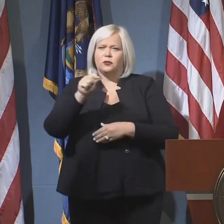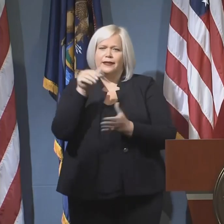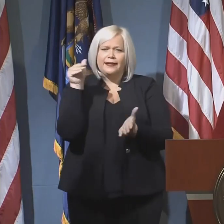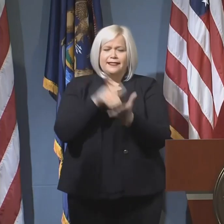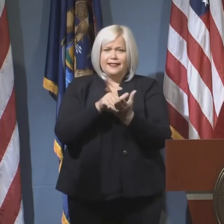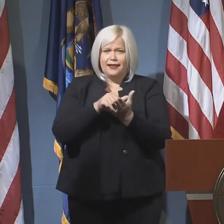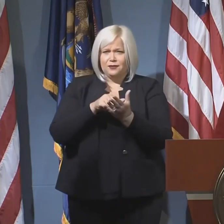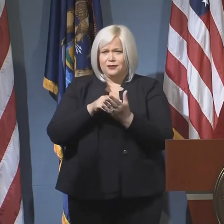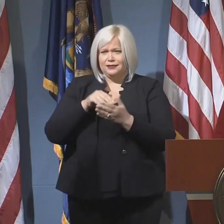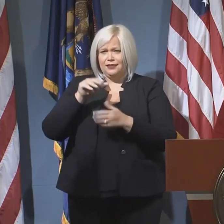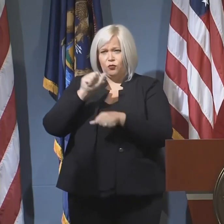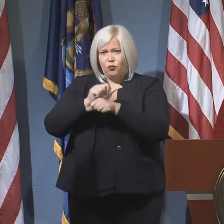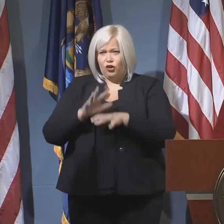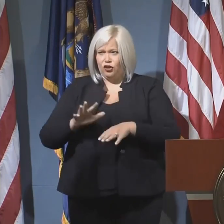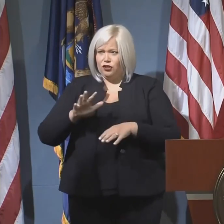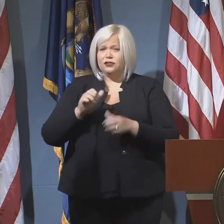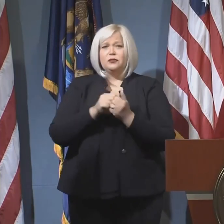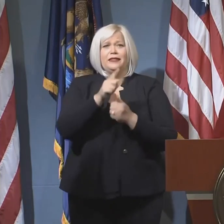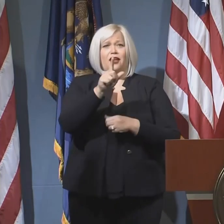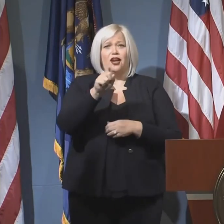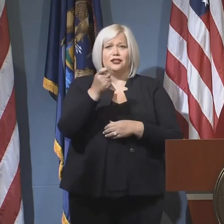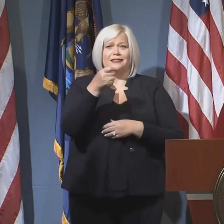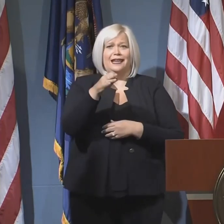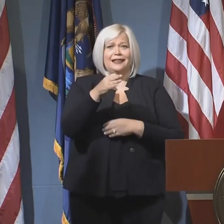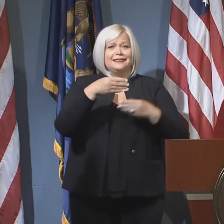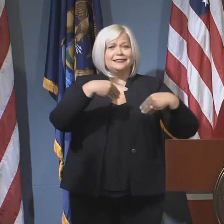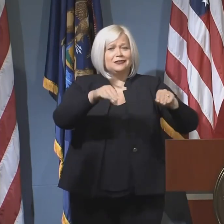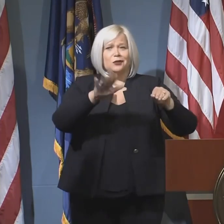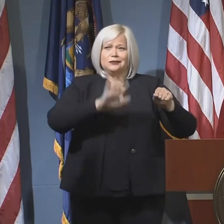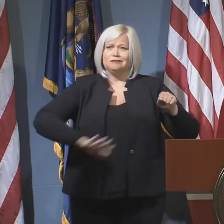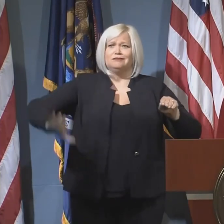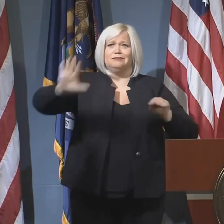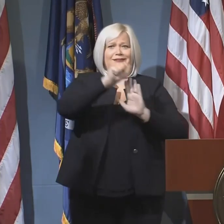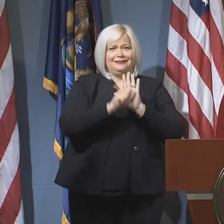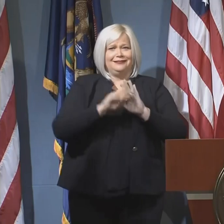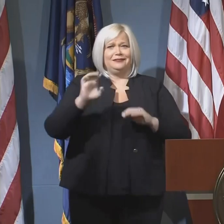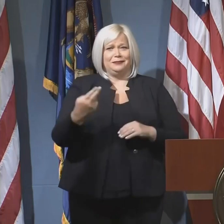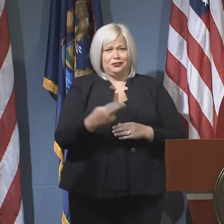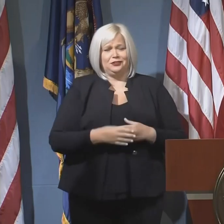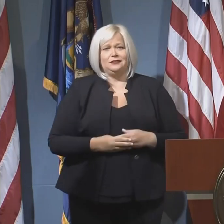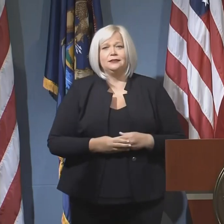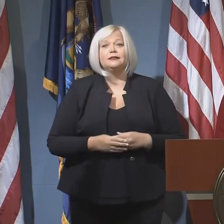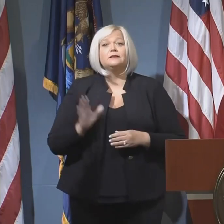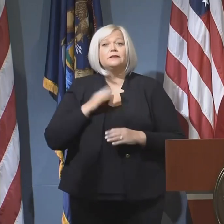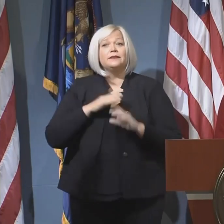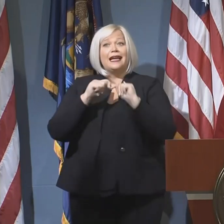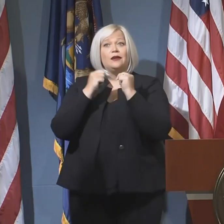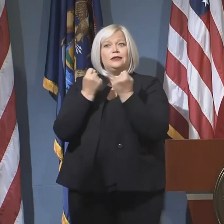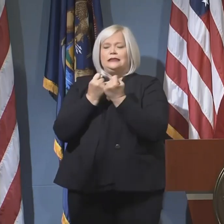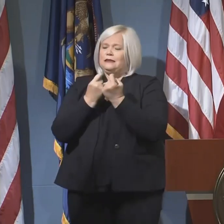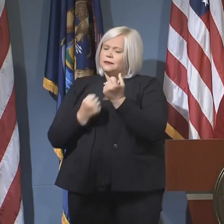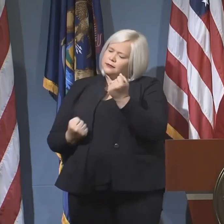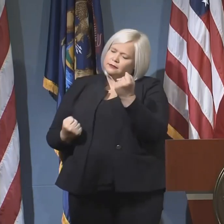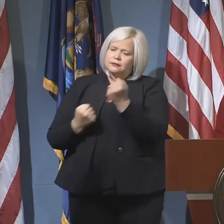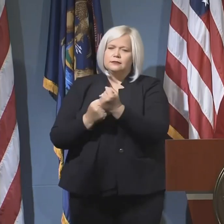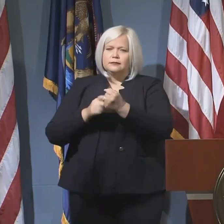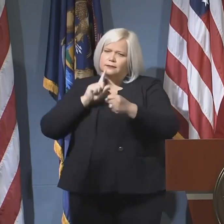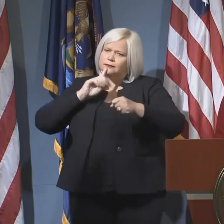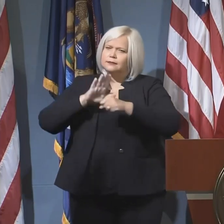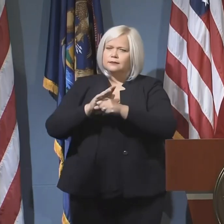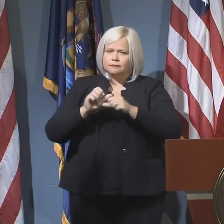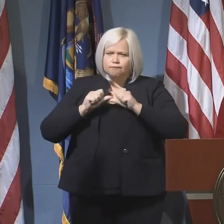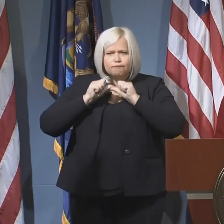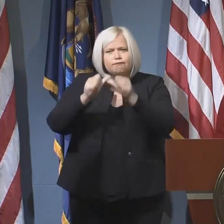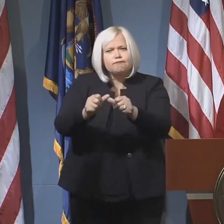covering 119 stores in multiple communities across our state. Our team's unwavering commitment during these